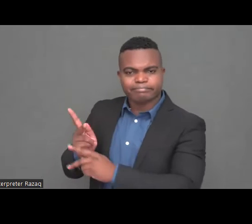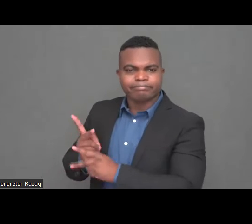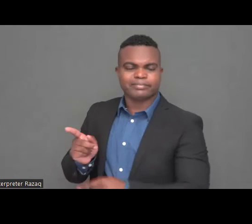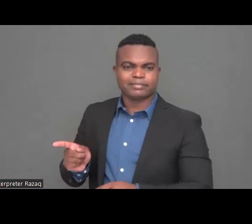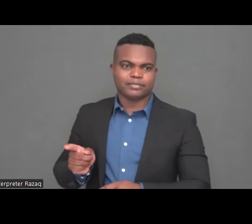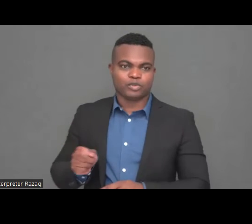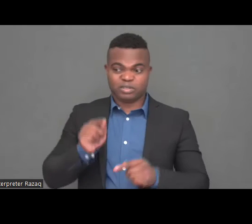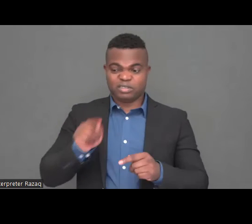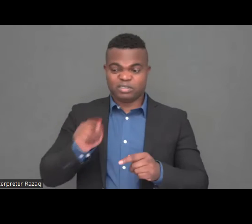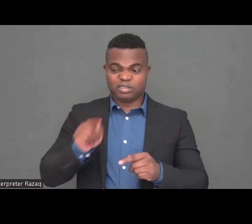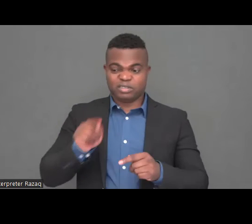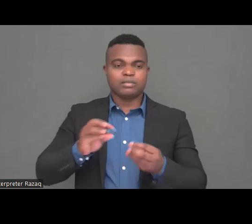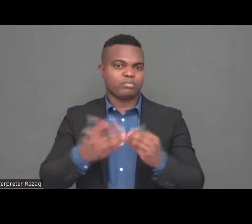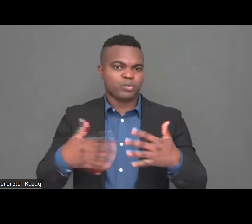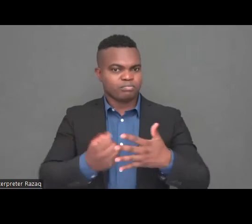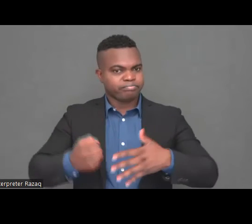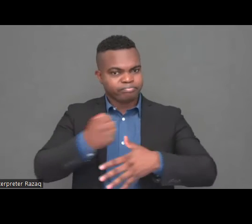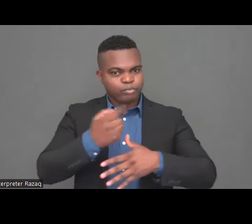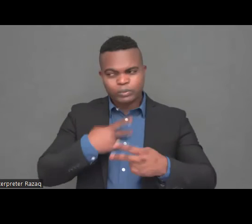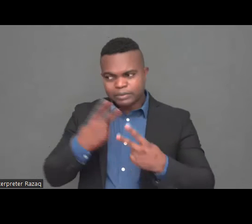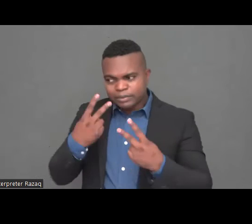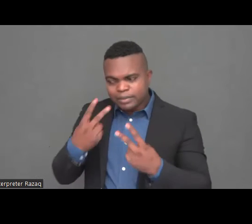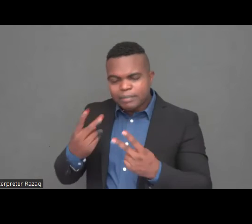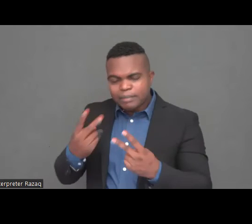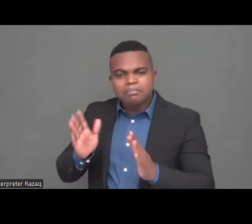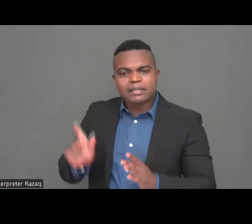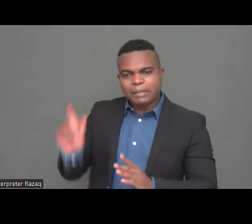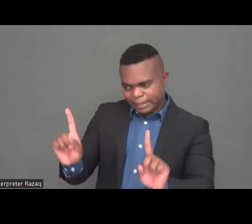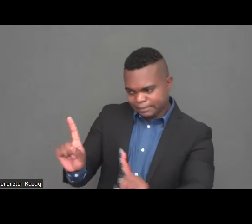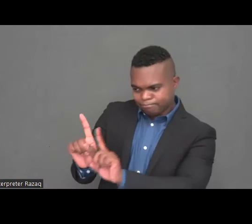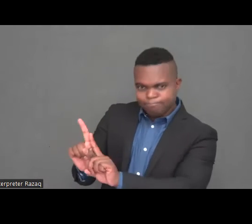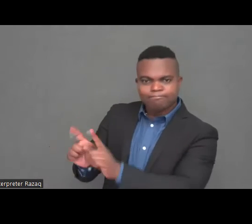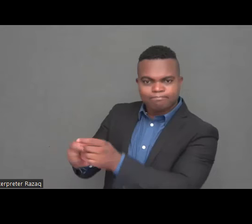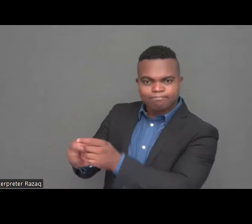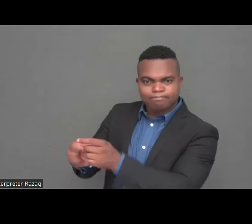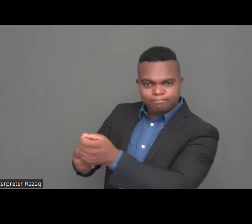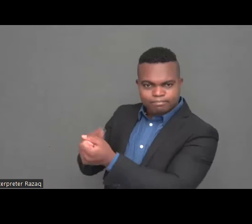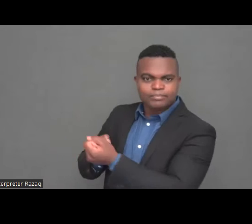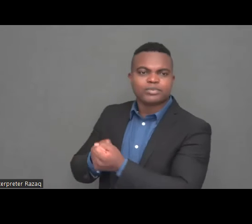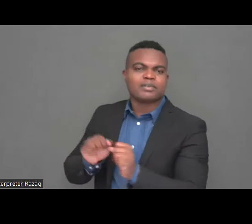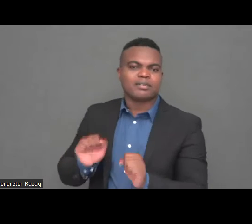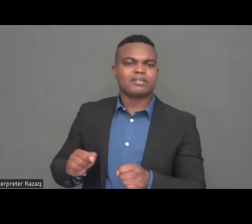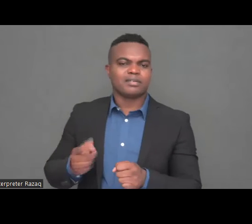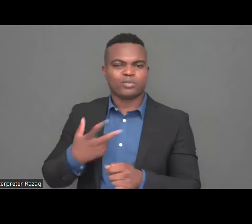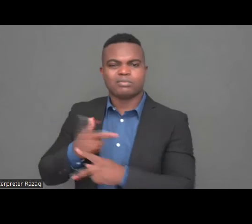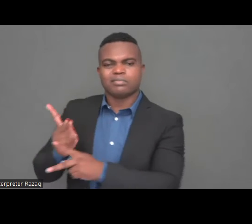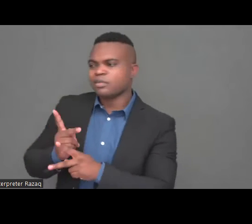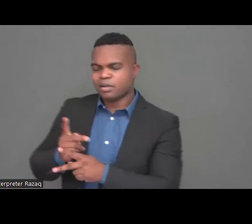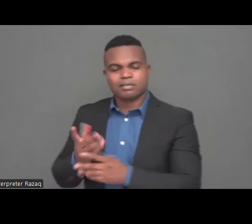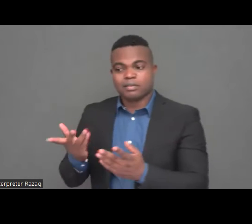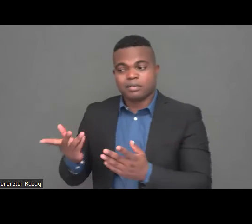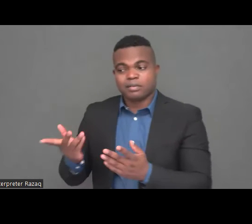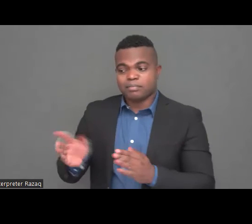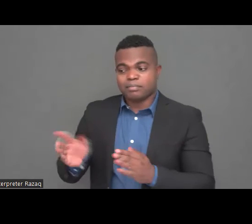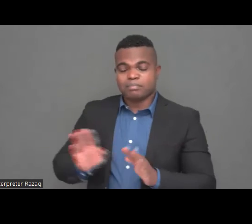ones with intellectual and behavioral disabilities. Then another major problem for people